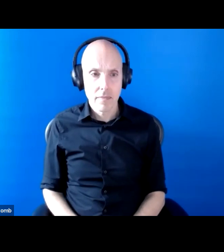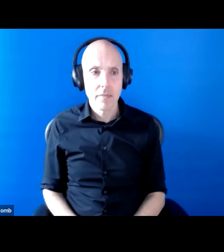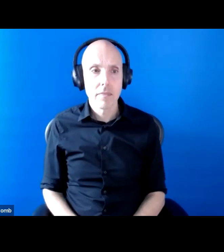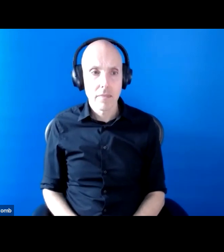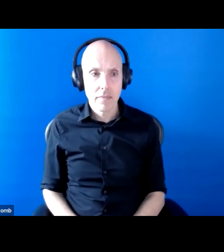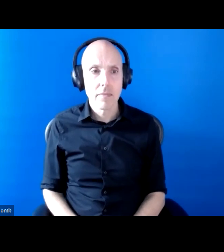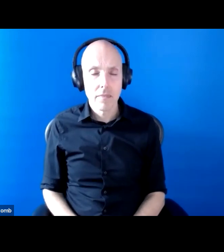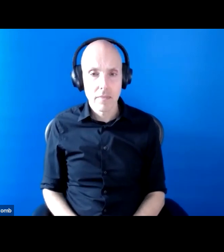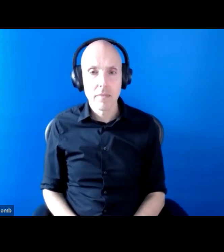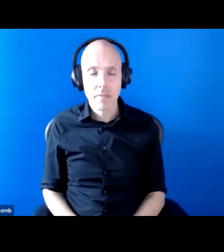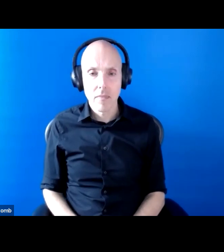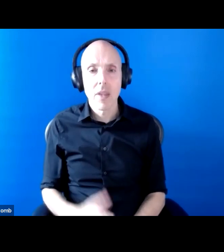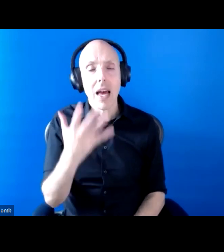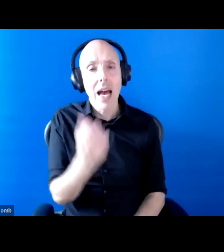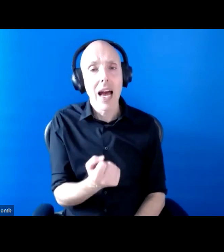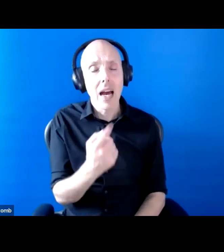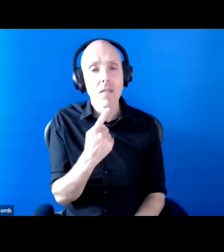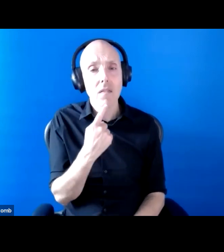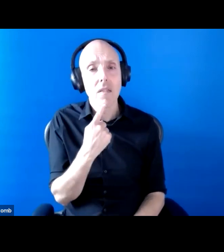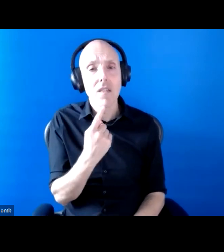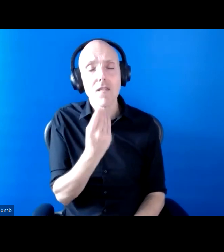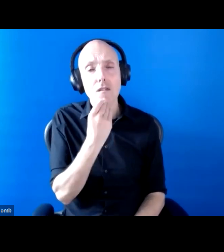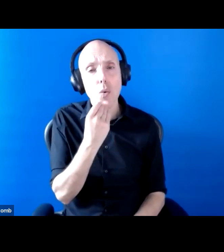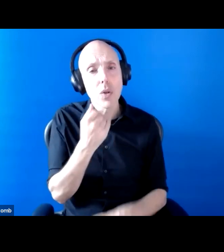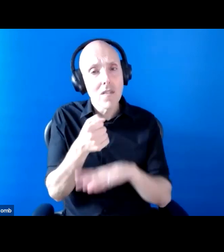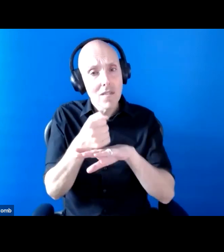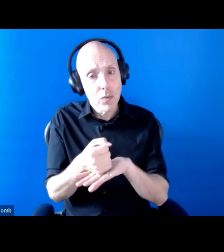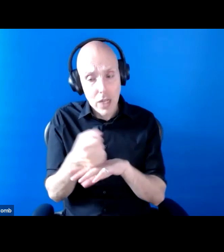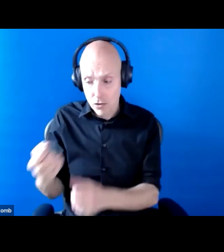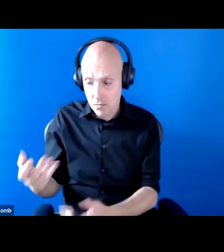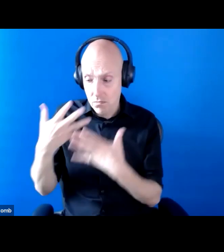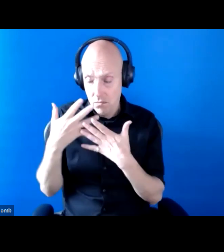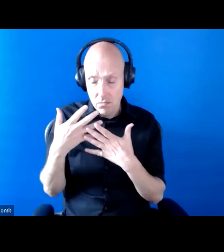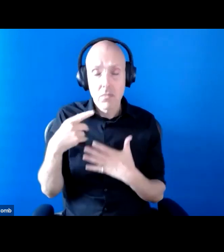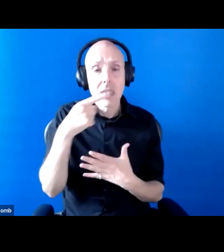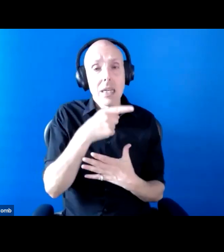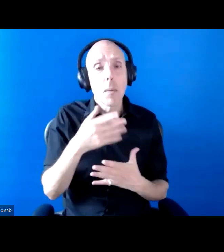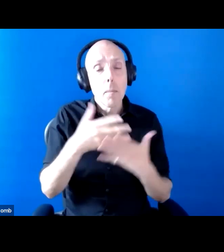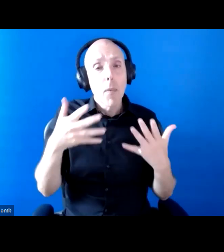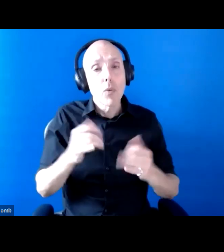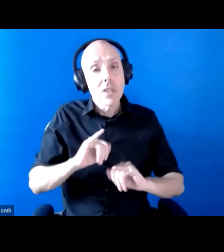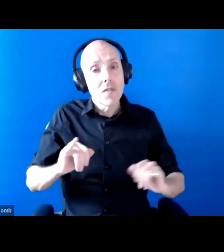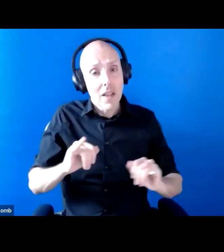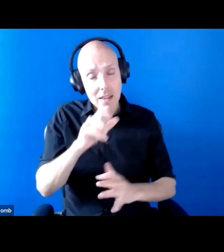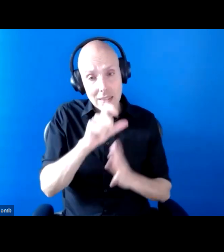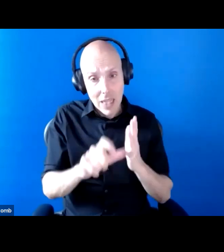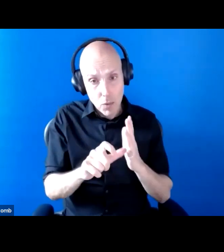showing that the most severely disabled people are five or six times more likely to live in food insecurity.